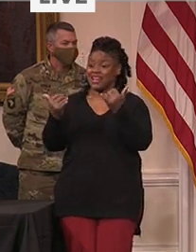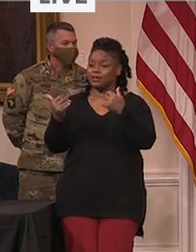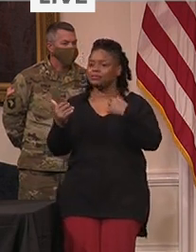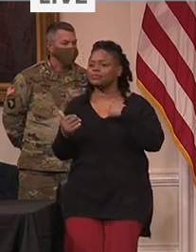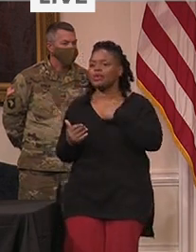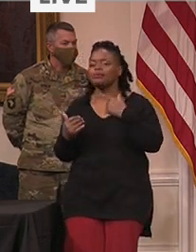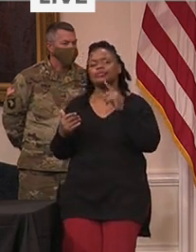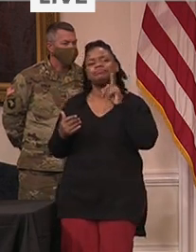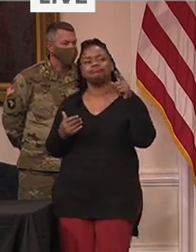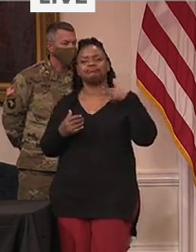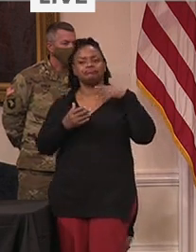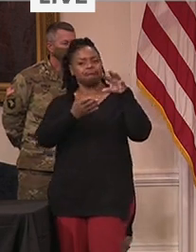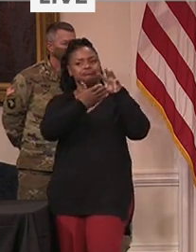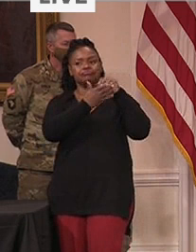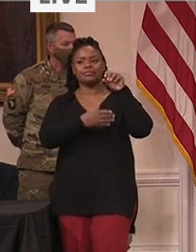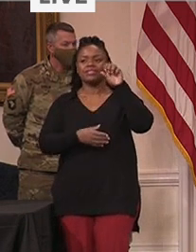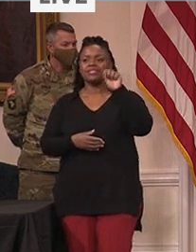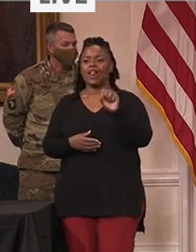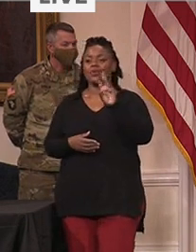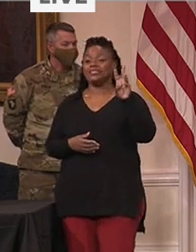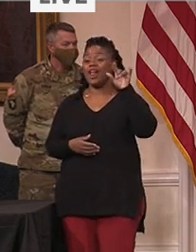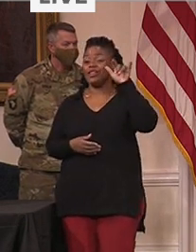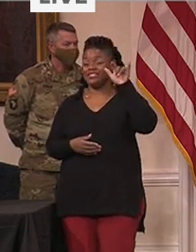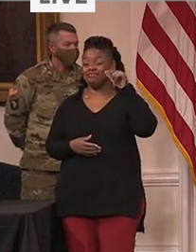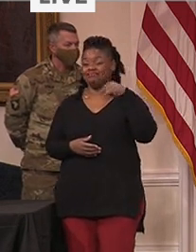rolling vaccine allocation model.